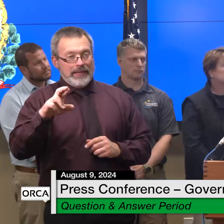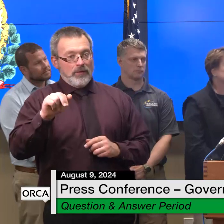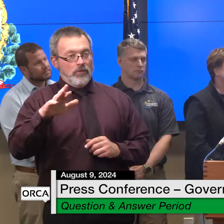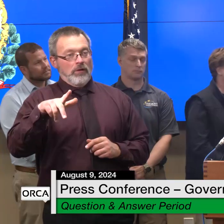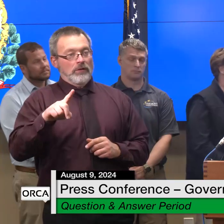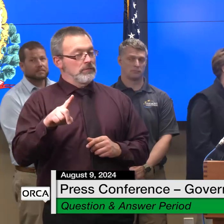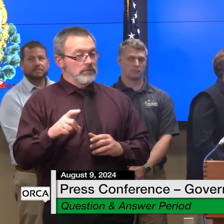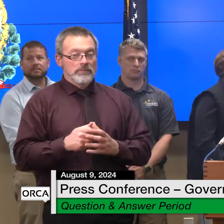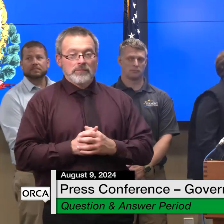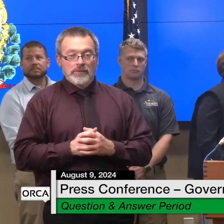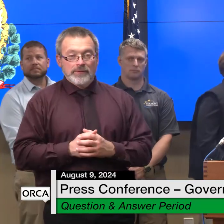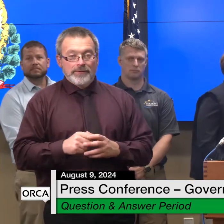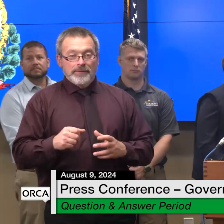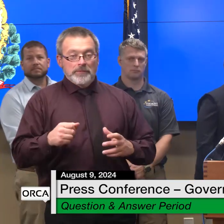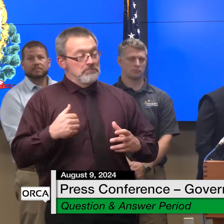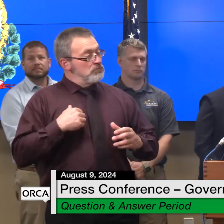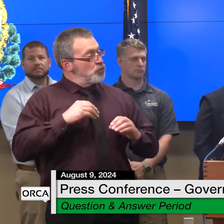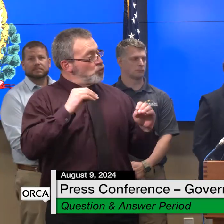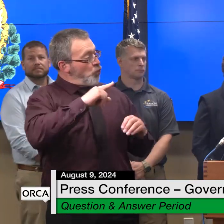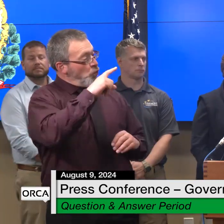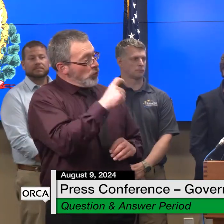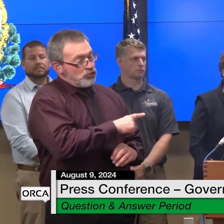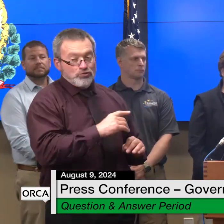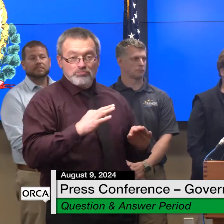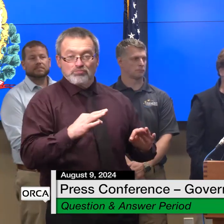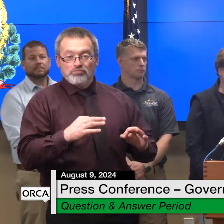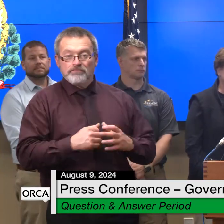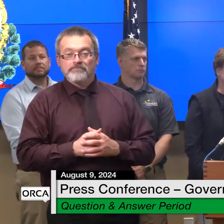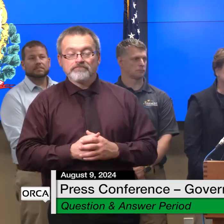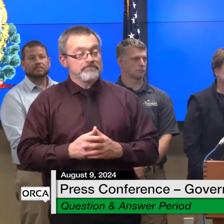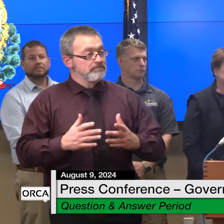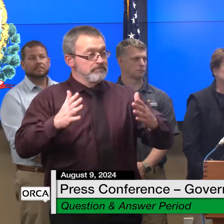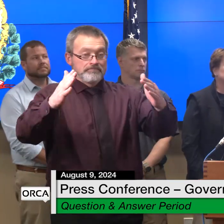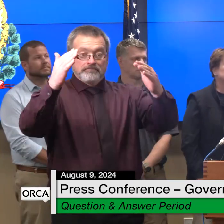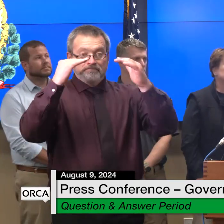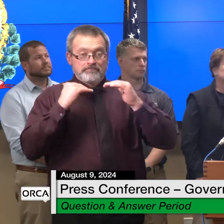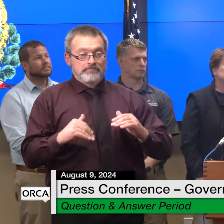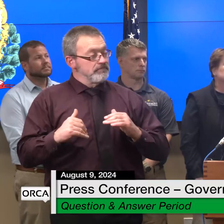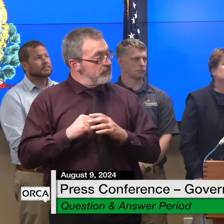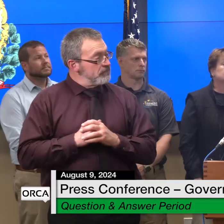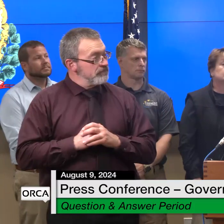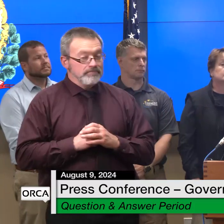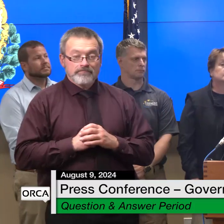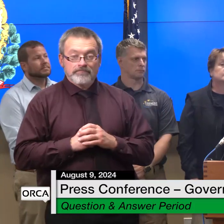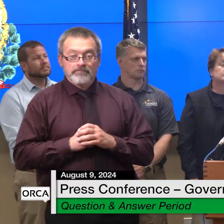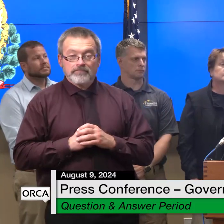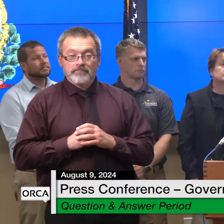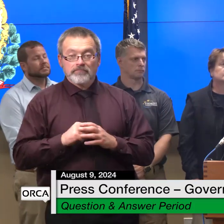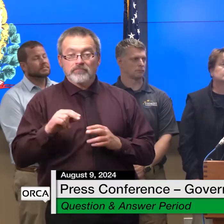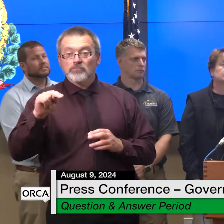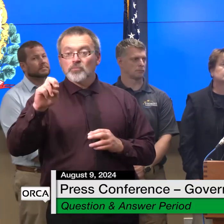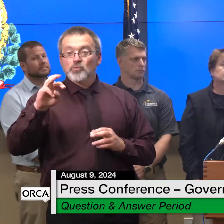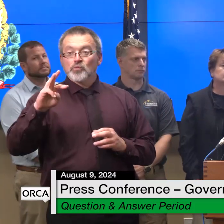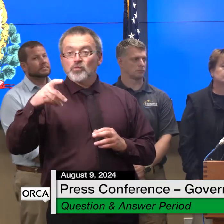uh nothing at this time thank you thanks keith uh ed barber newport daily express